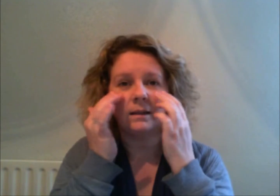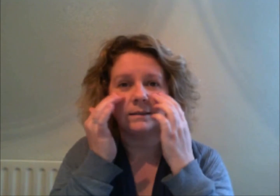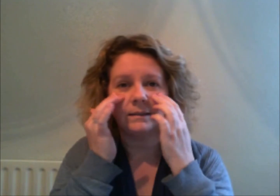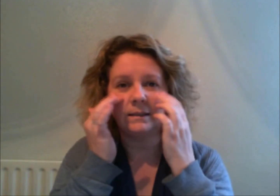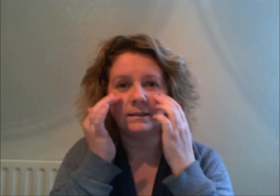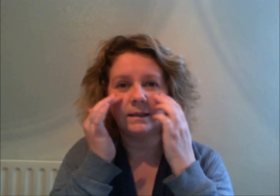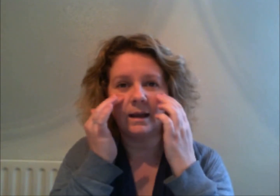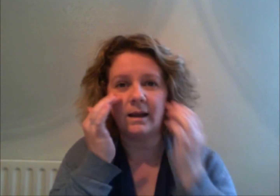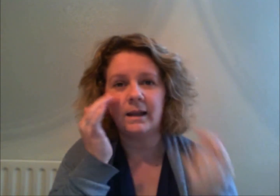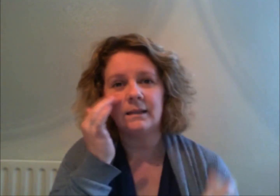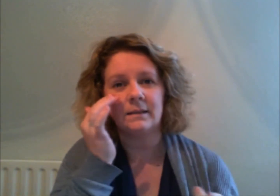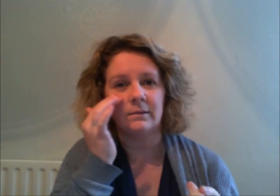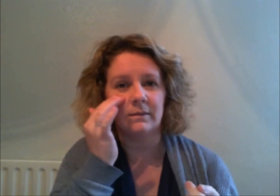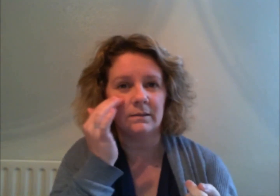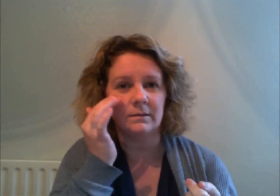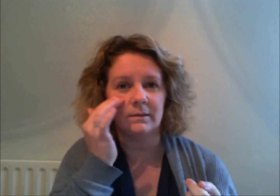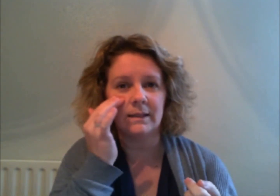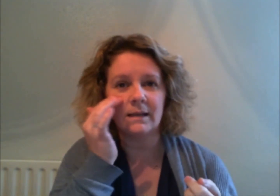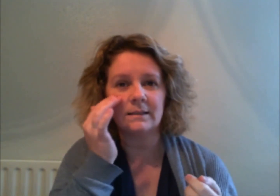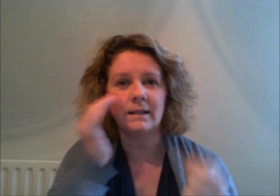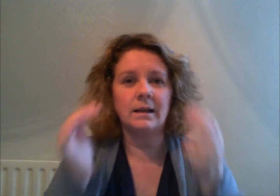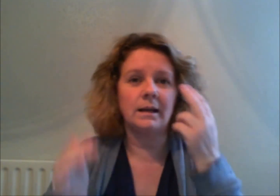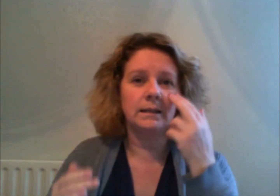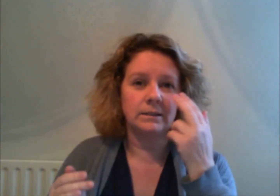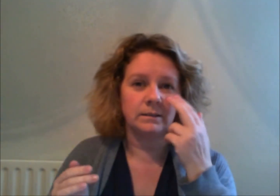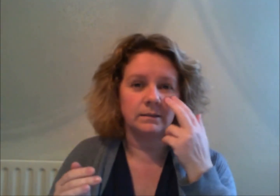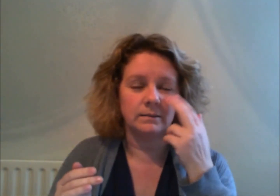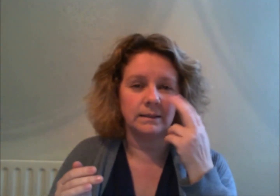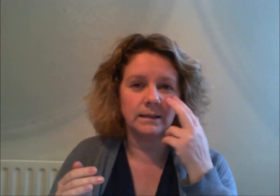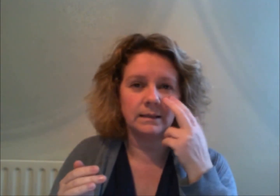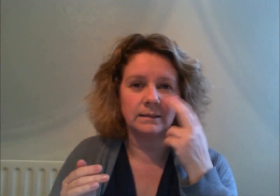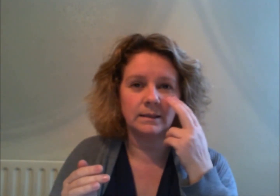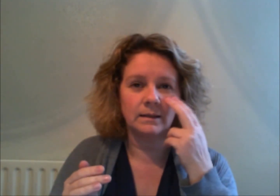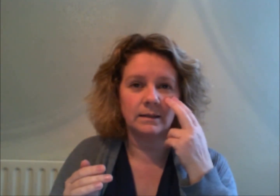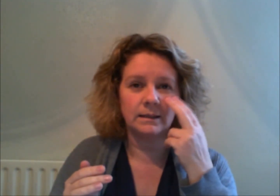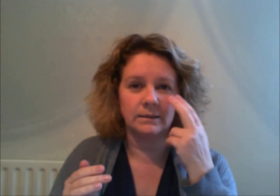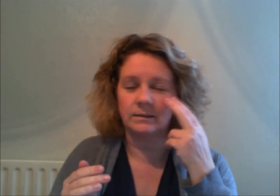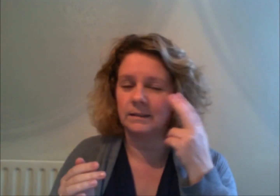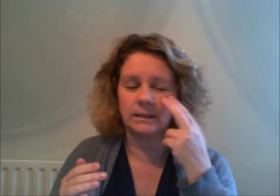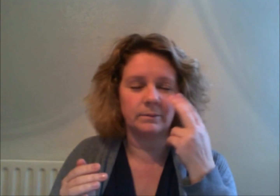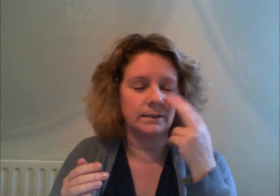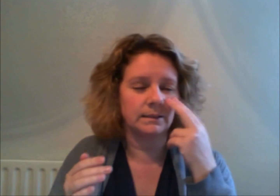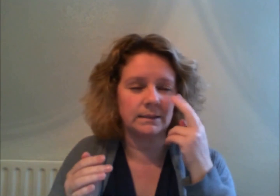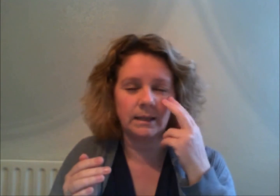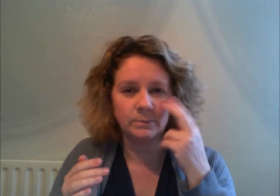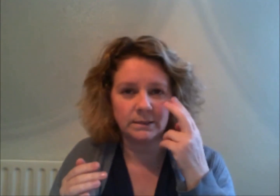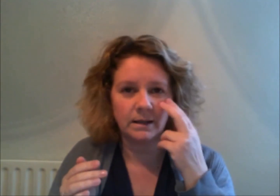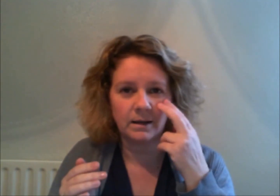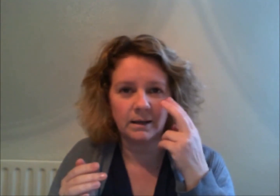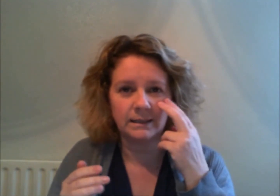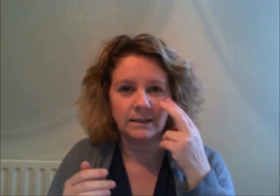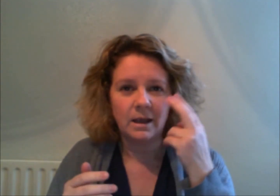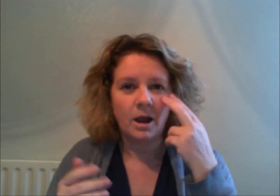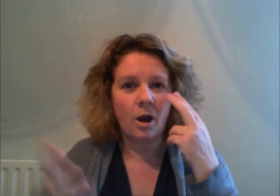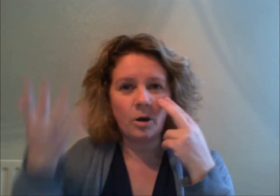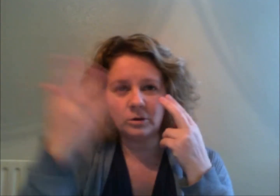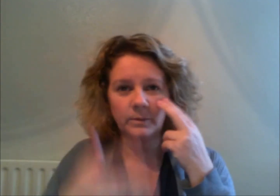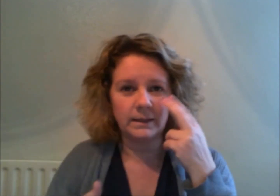underneath the eye underneath so you can do it that side you can do it that side you can stick with the same side all the way